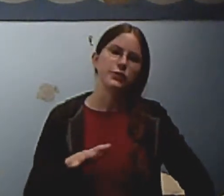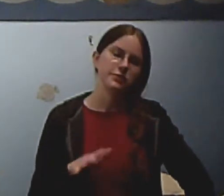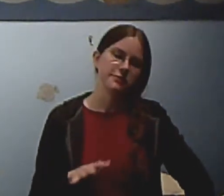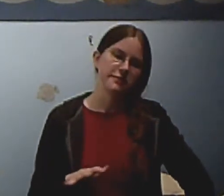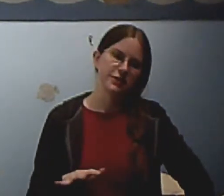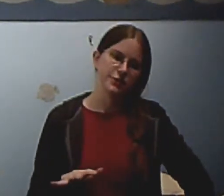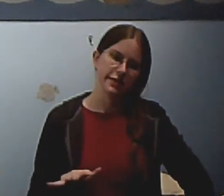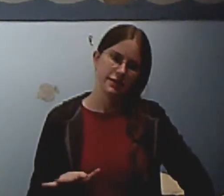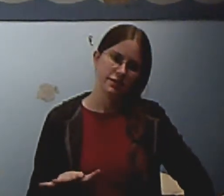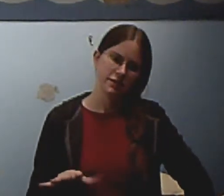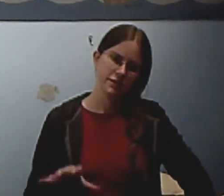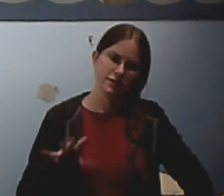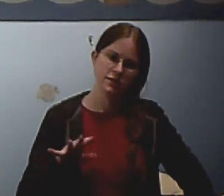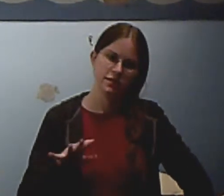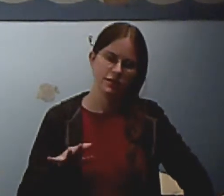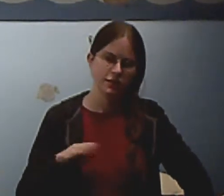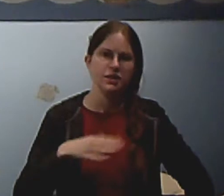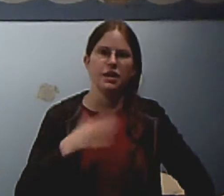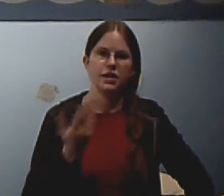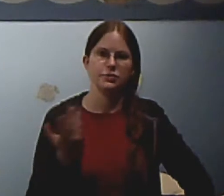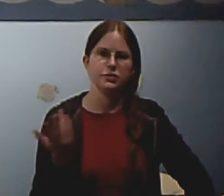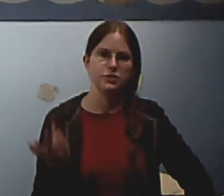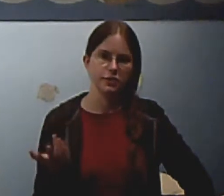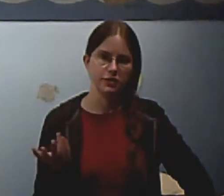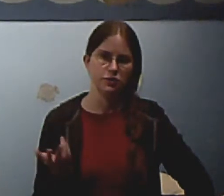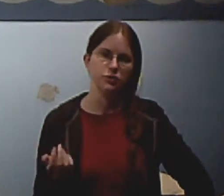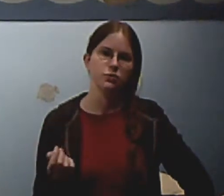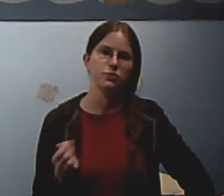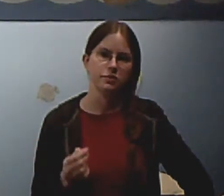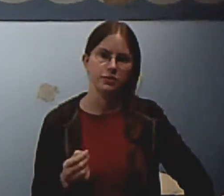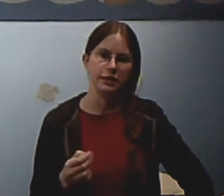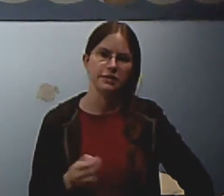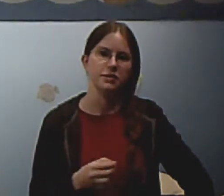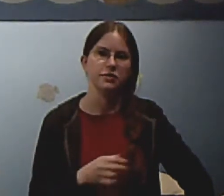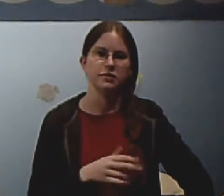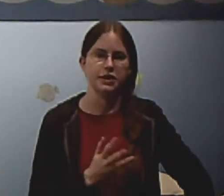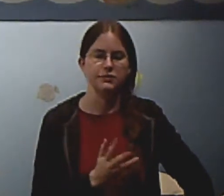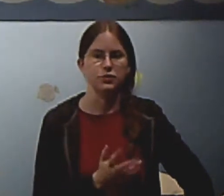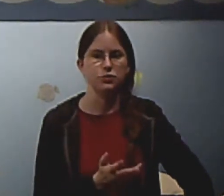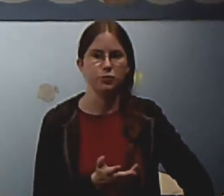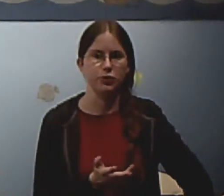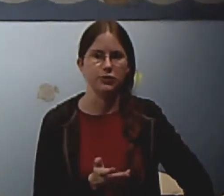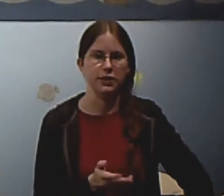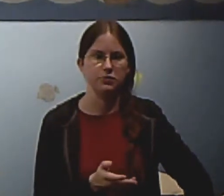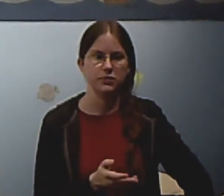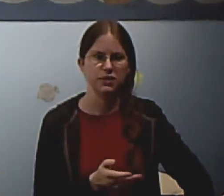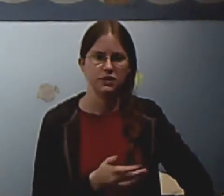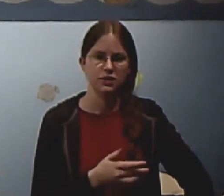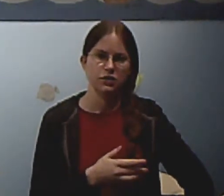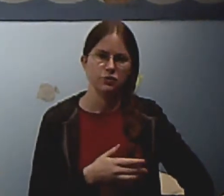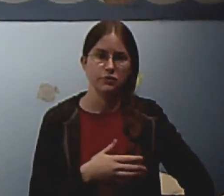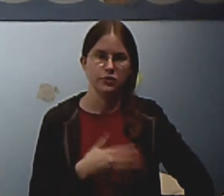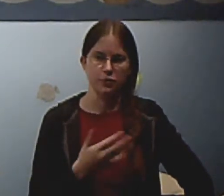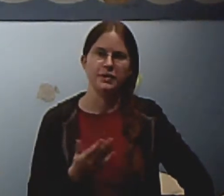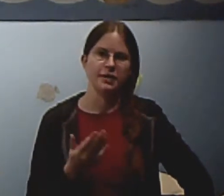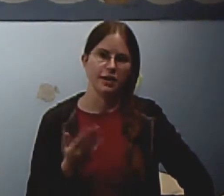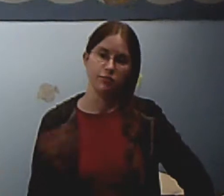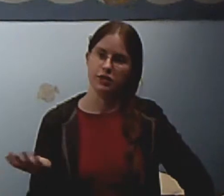4th or 5th grade, I was going to Direct Center, the after school program, the one I'm